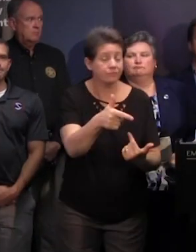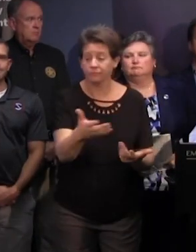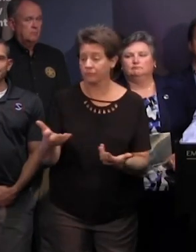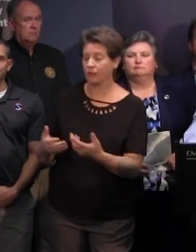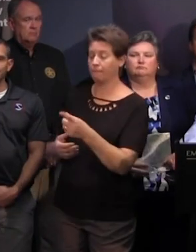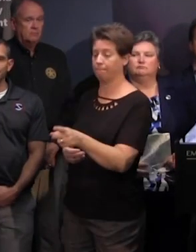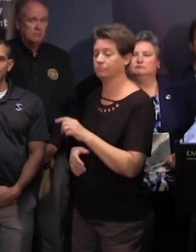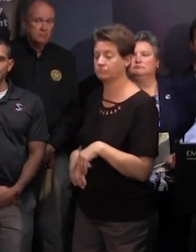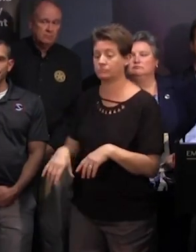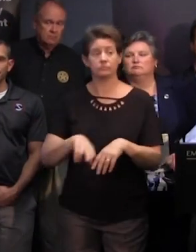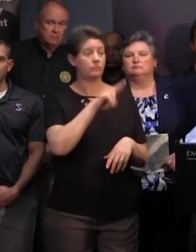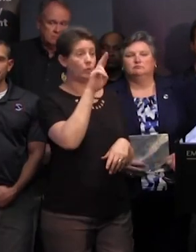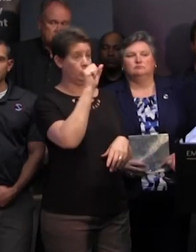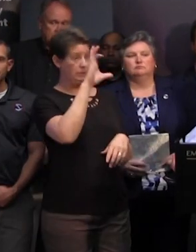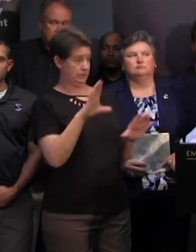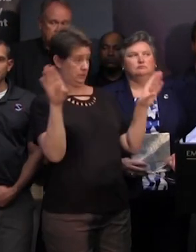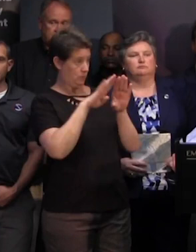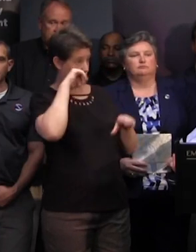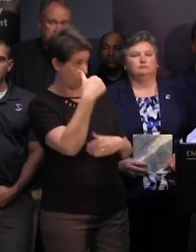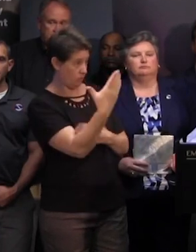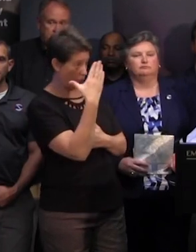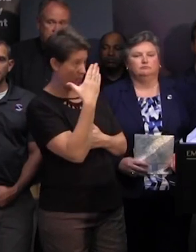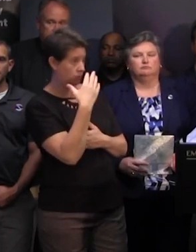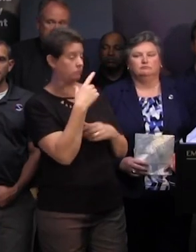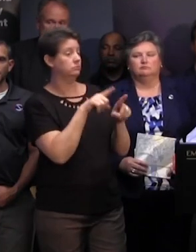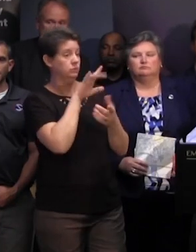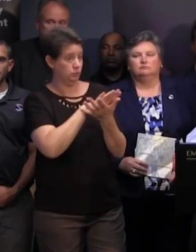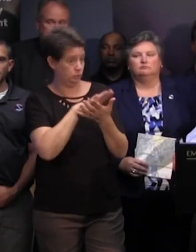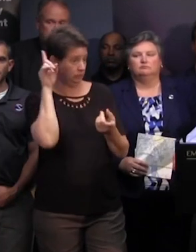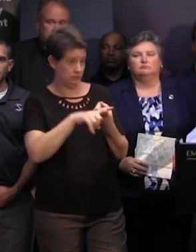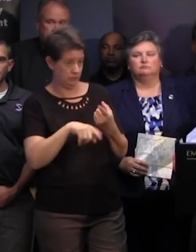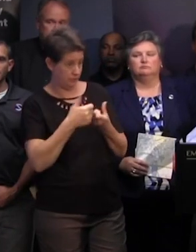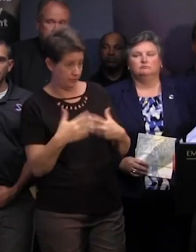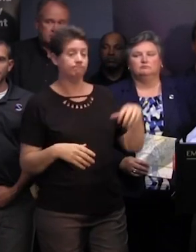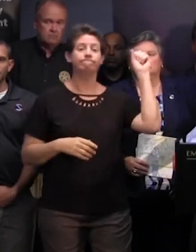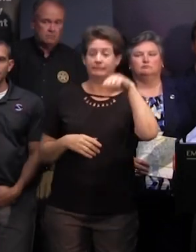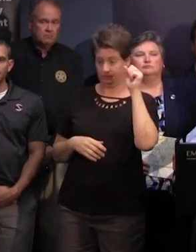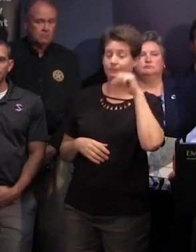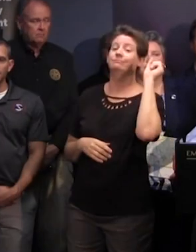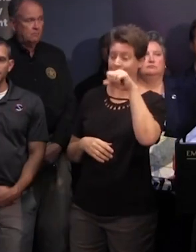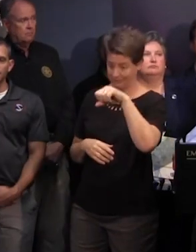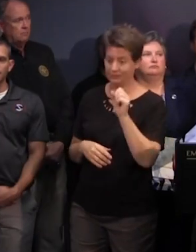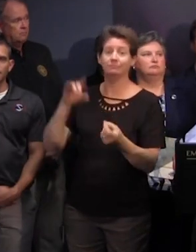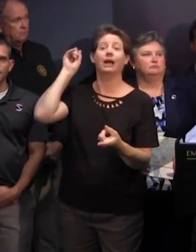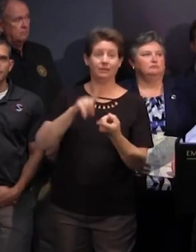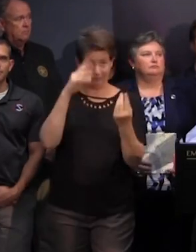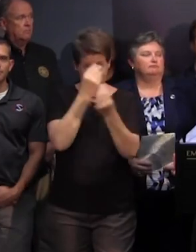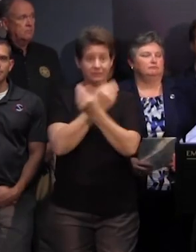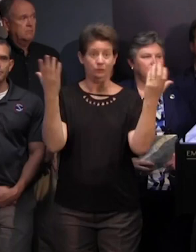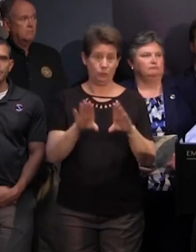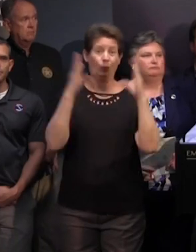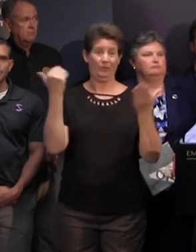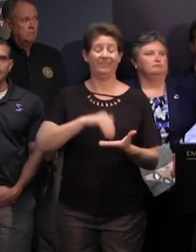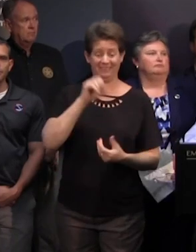so usc will be closed tomorrow morning along with all the schools yes whenever the hurricane yes until further notice